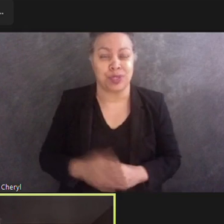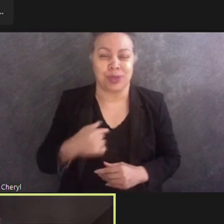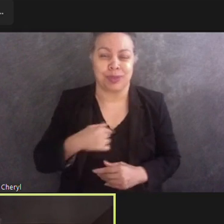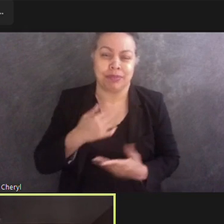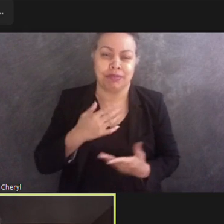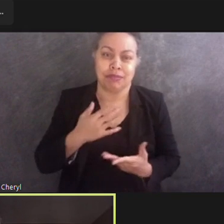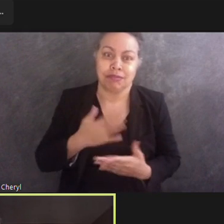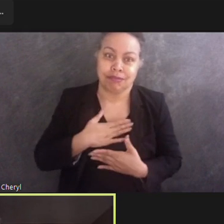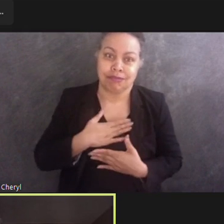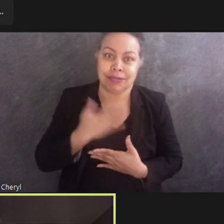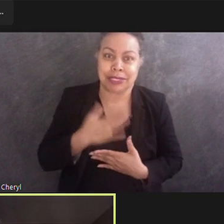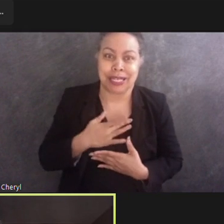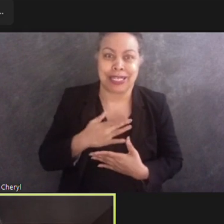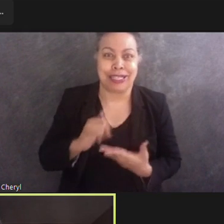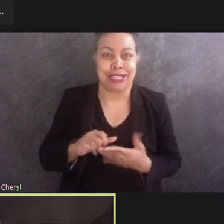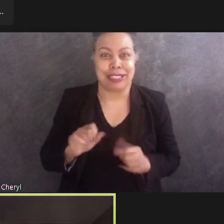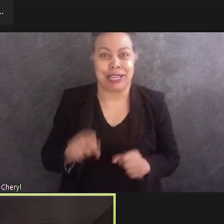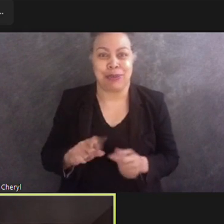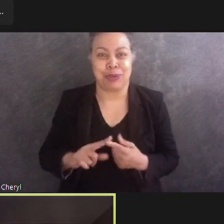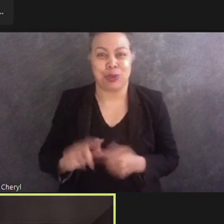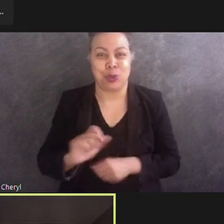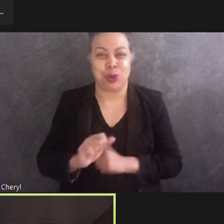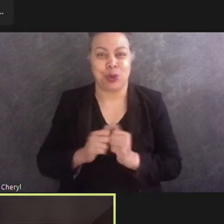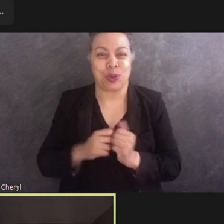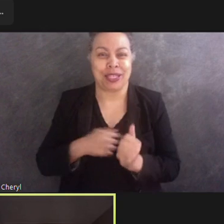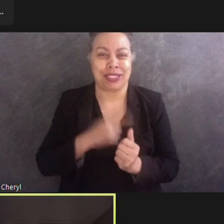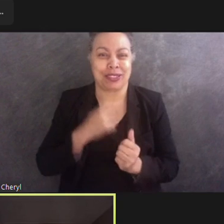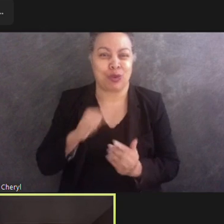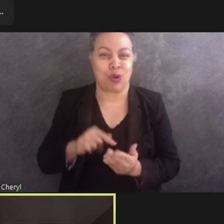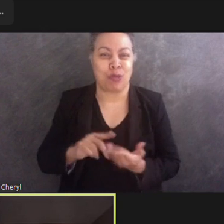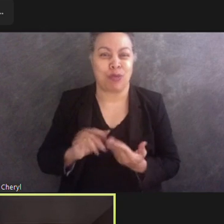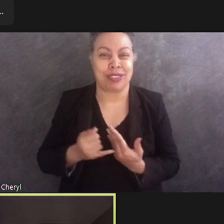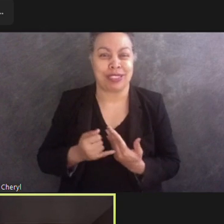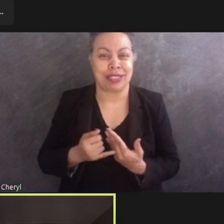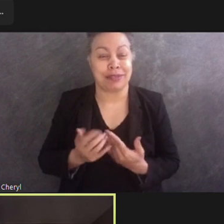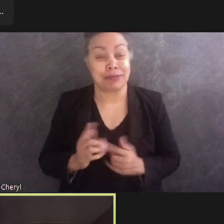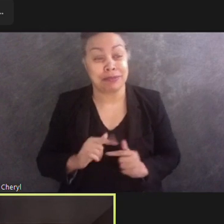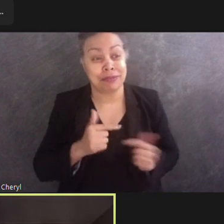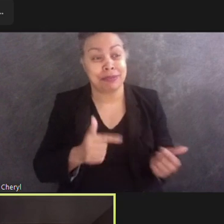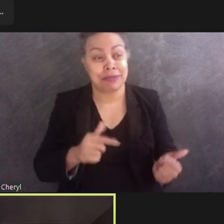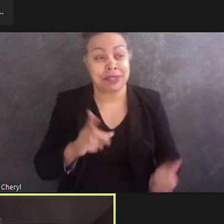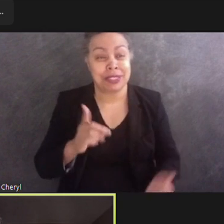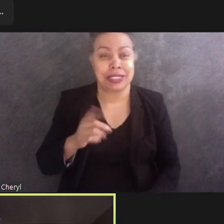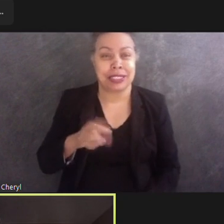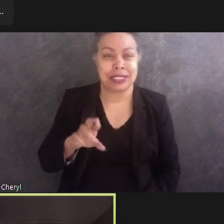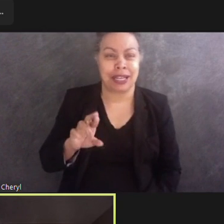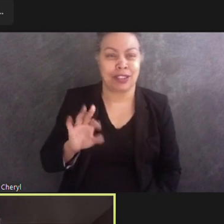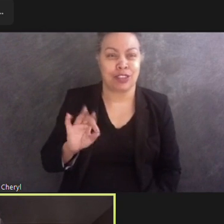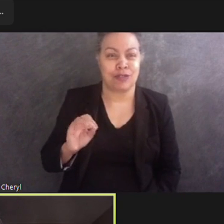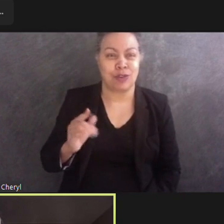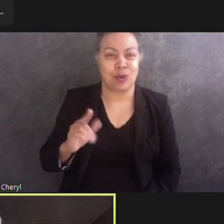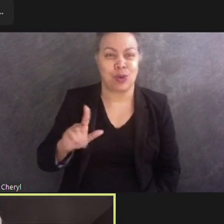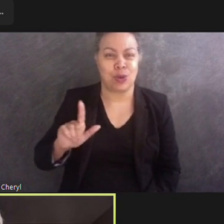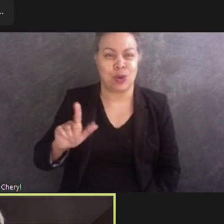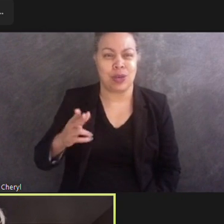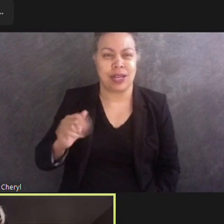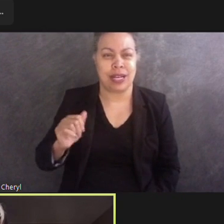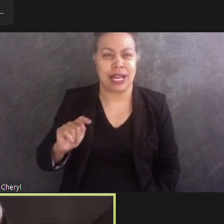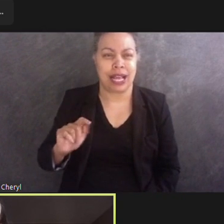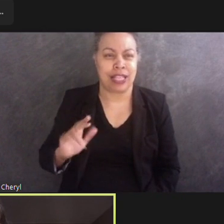on this project. I will turn it all over now to Dr. Fogel Hatch and we thank you doctor once again for your commitment to this